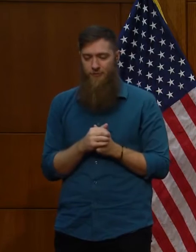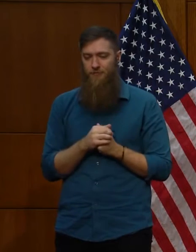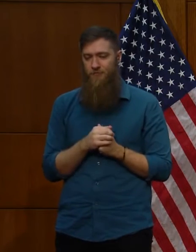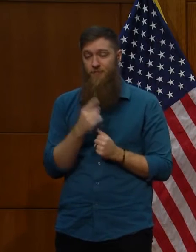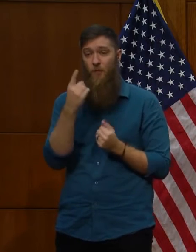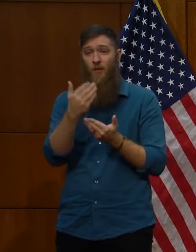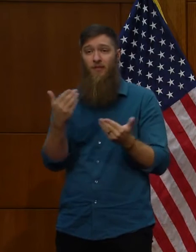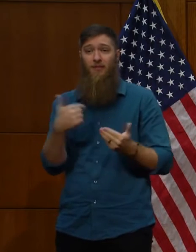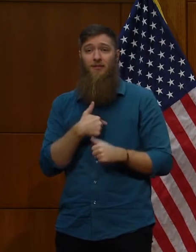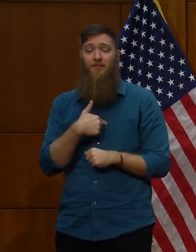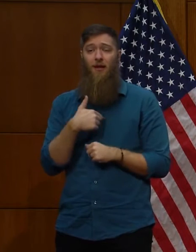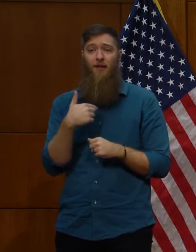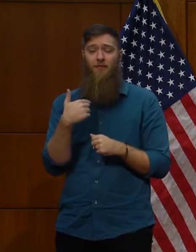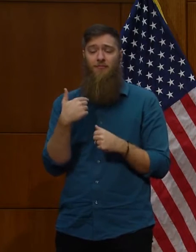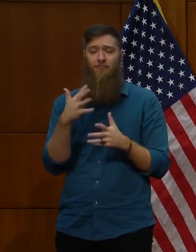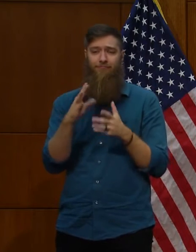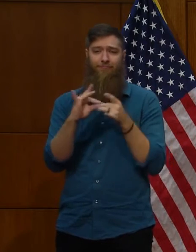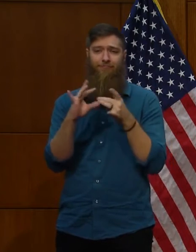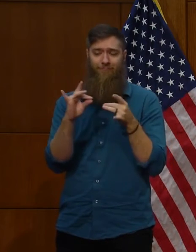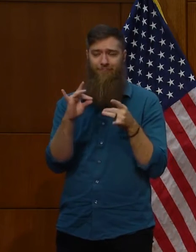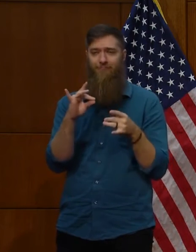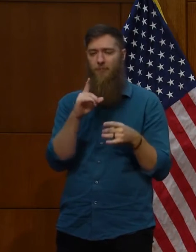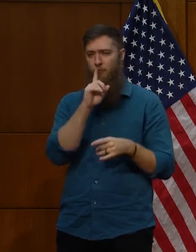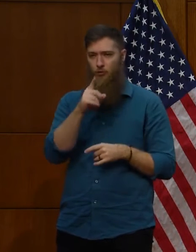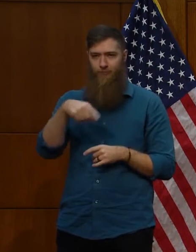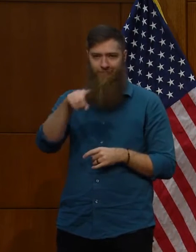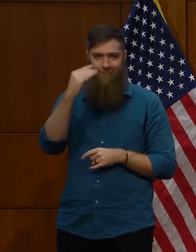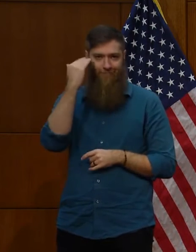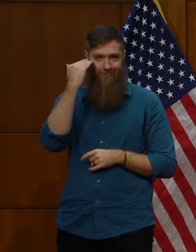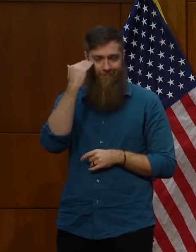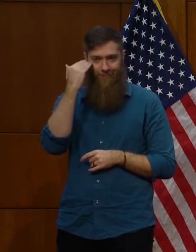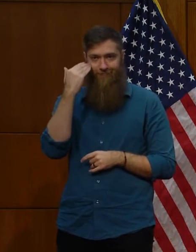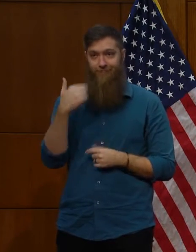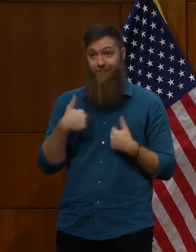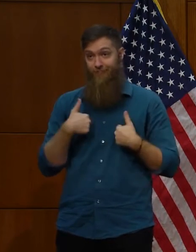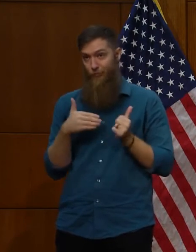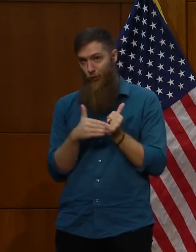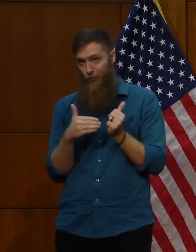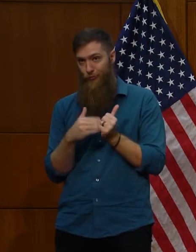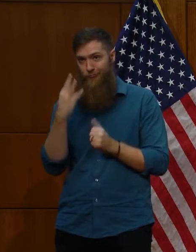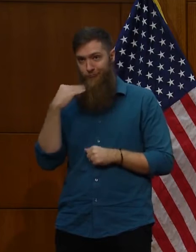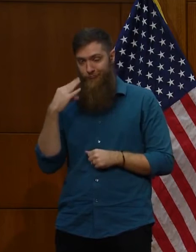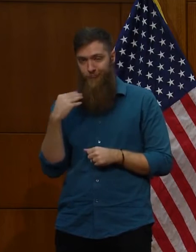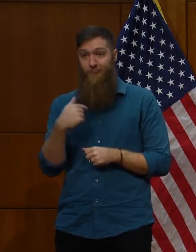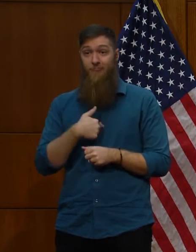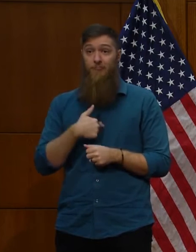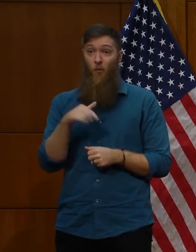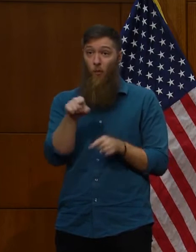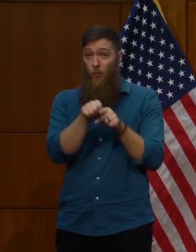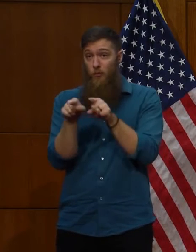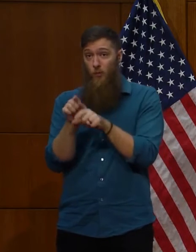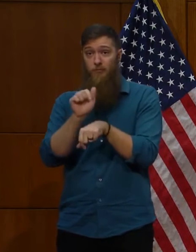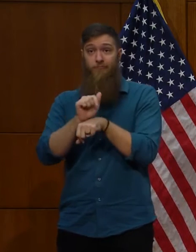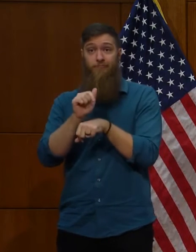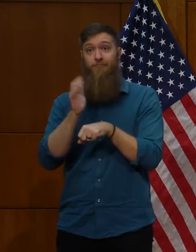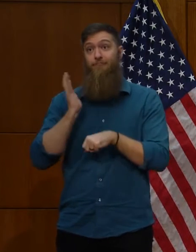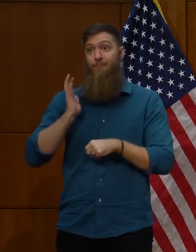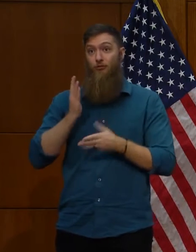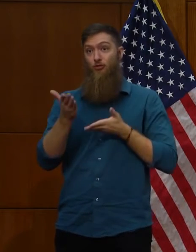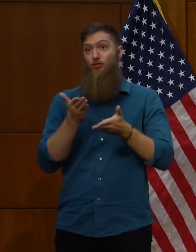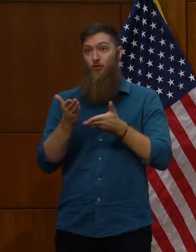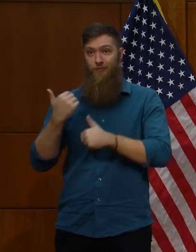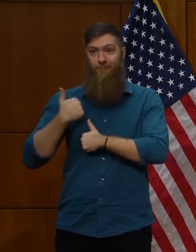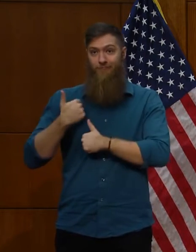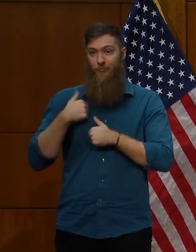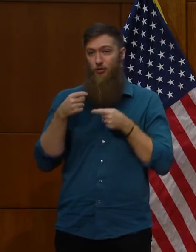I said, and as you know, as along with being a doctor, I also served in the United States Army. I served during Desert